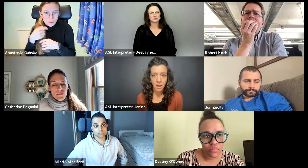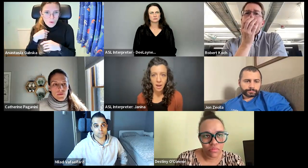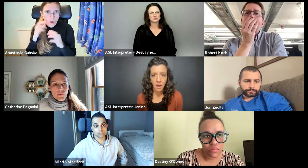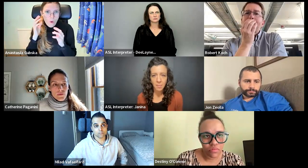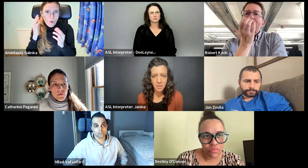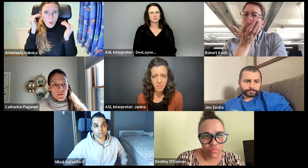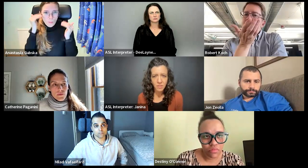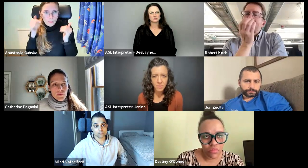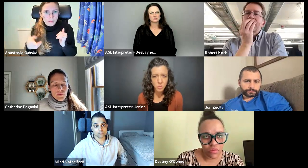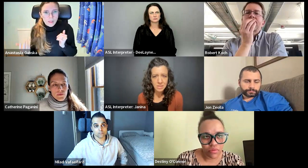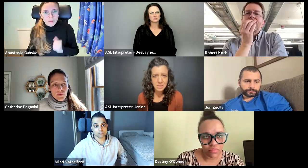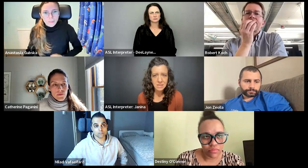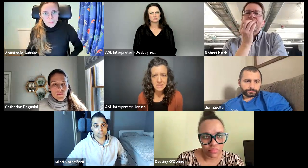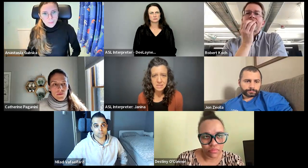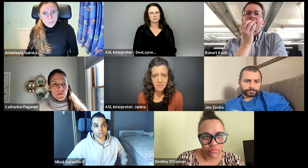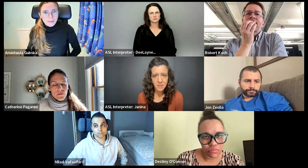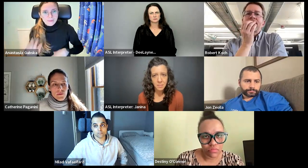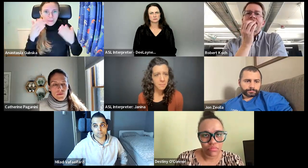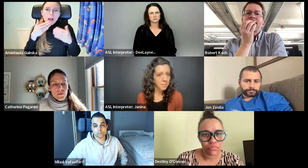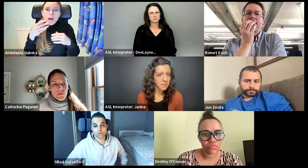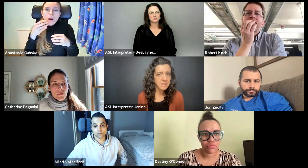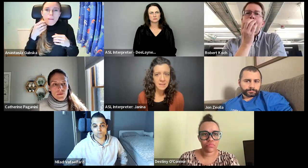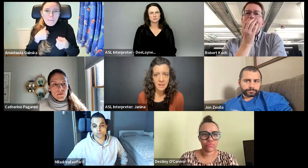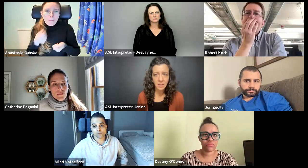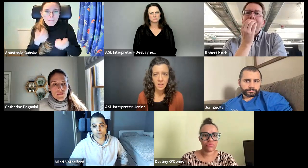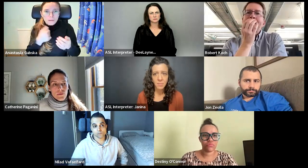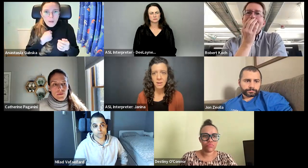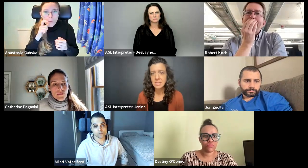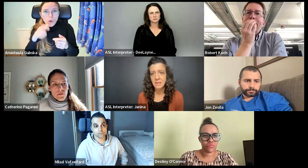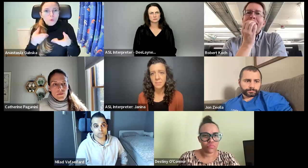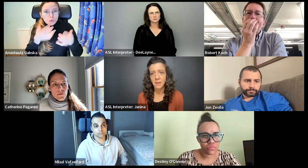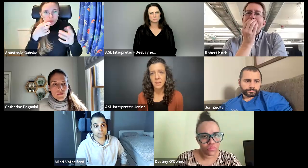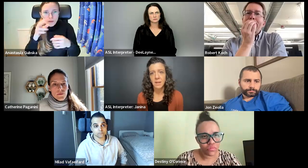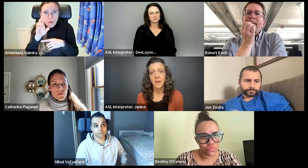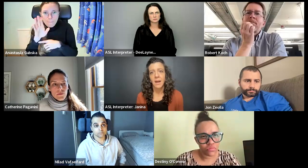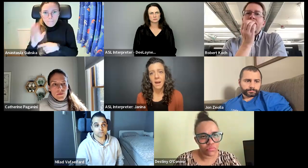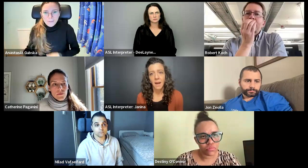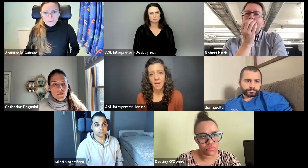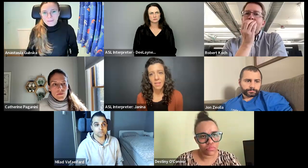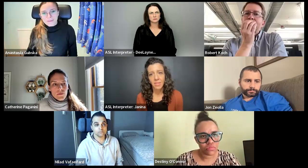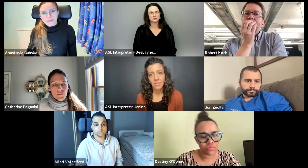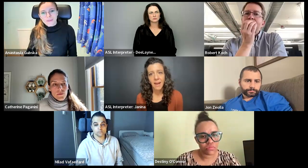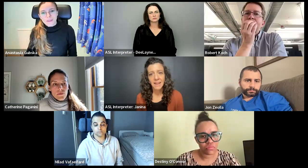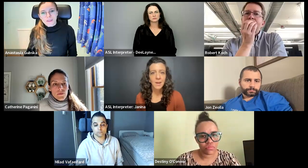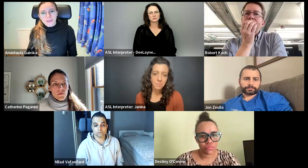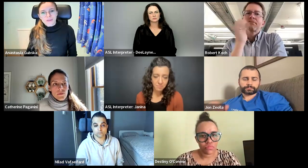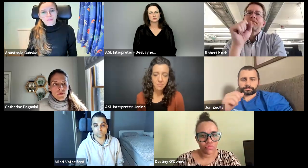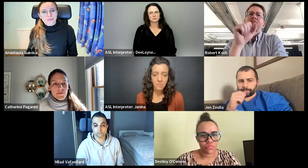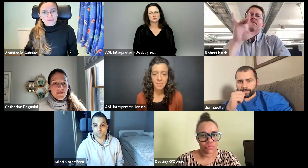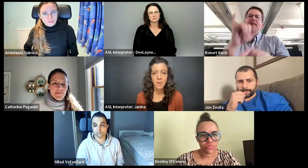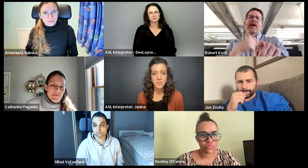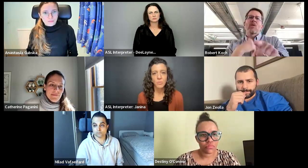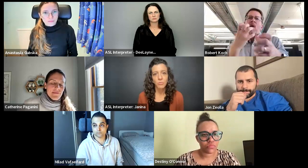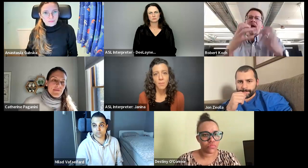talk. Uh, I believe November 26th might be a date that I could have a better idea, but I could help